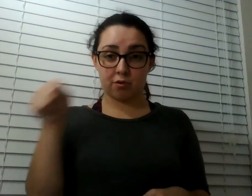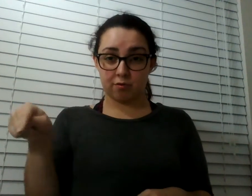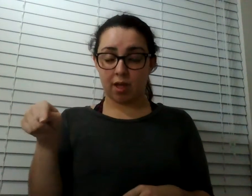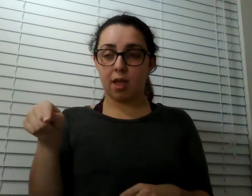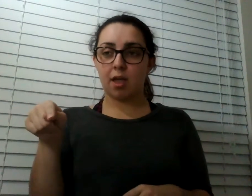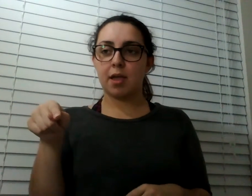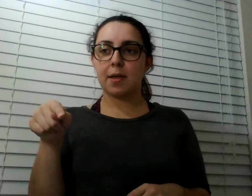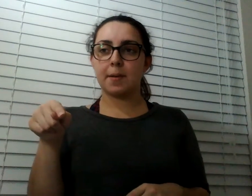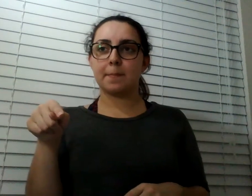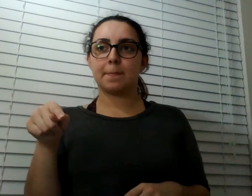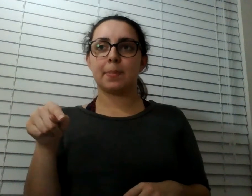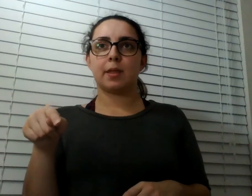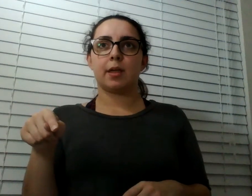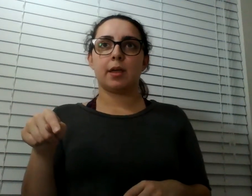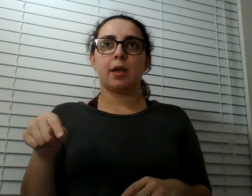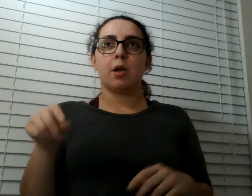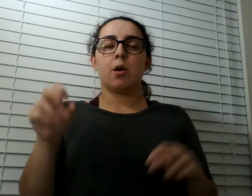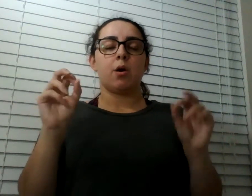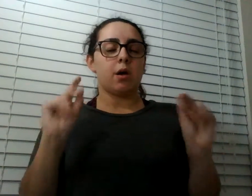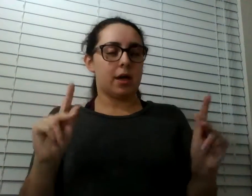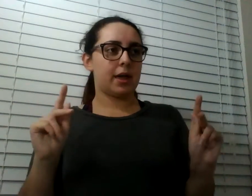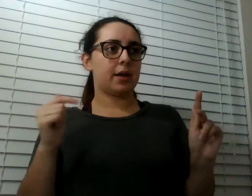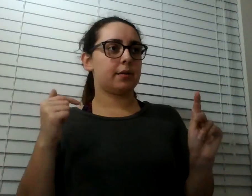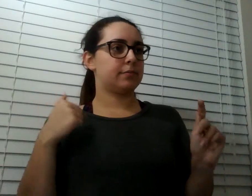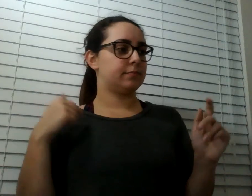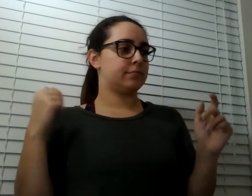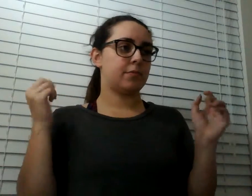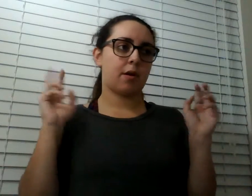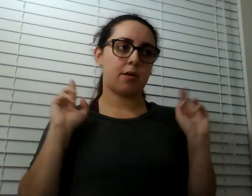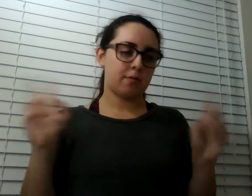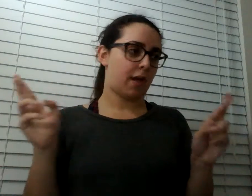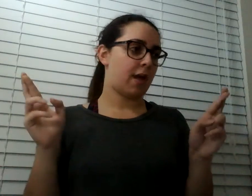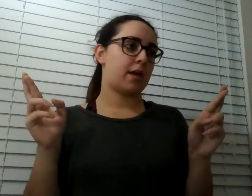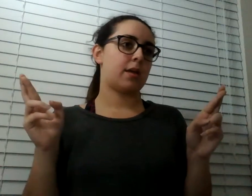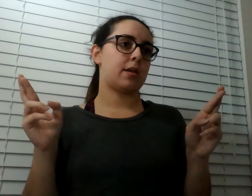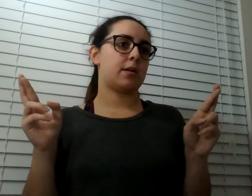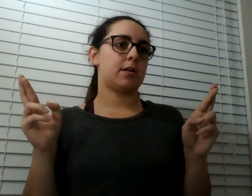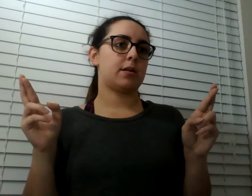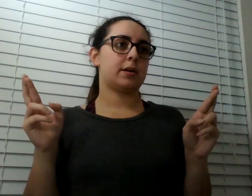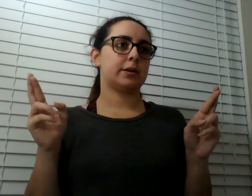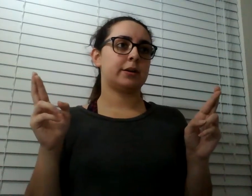We did that route. I'm absolutely sure we did that route. Sea jar should be around here somewhere.